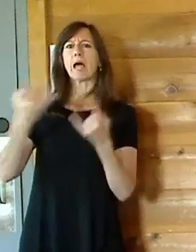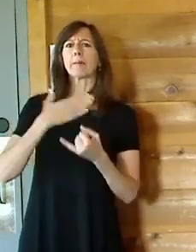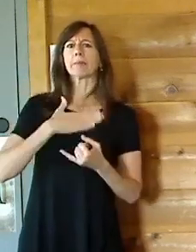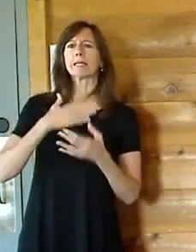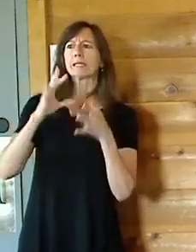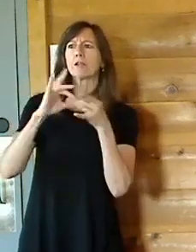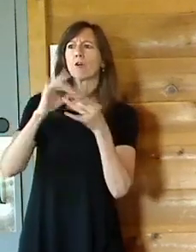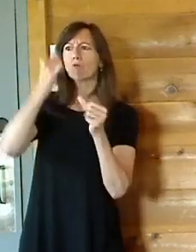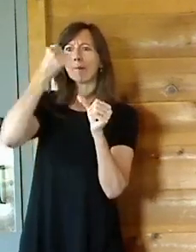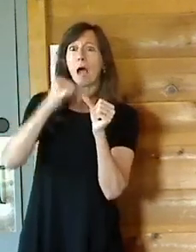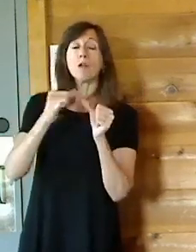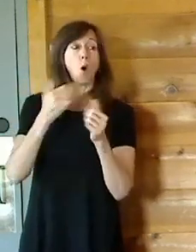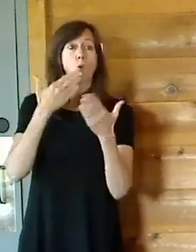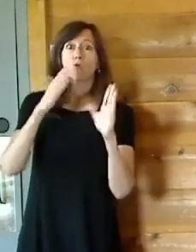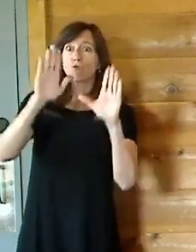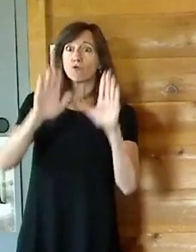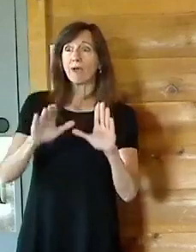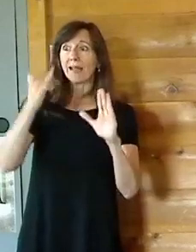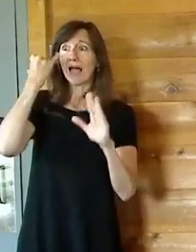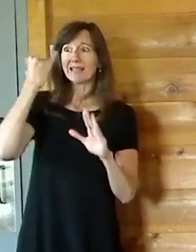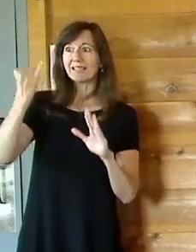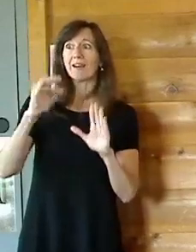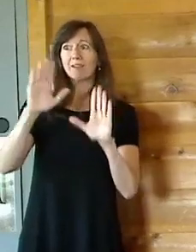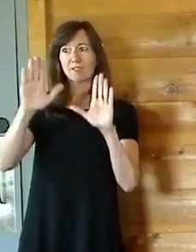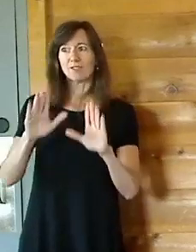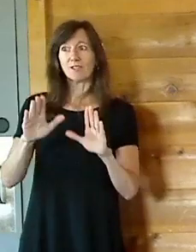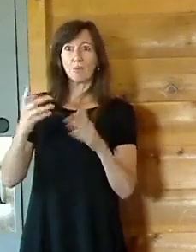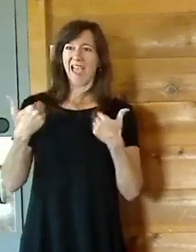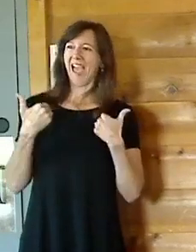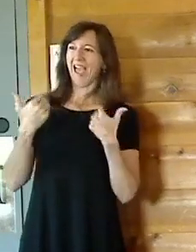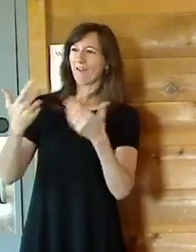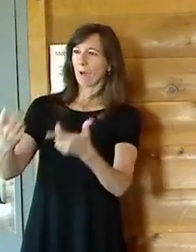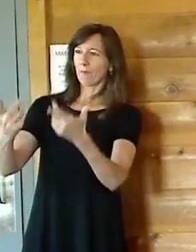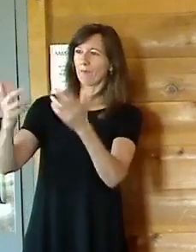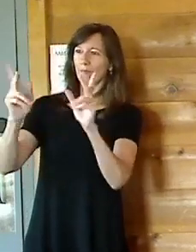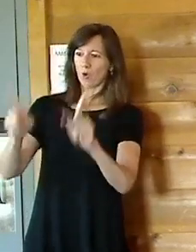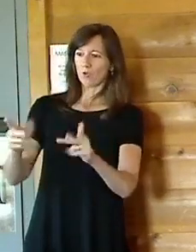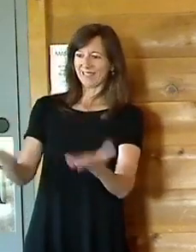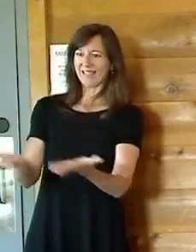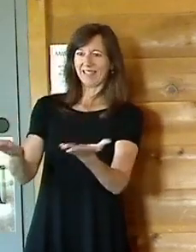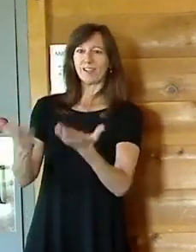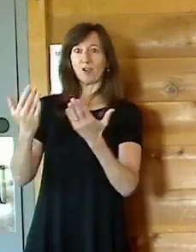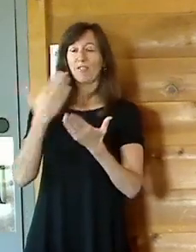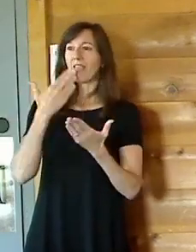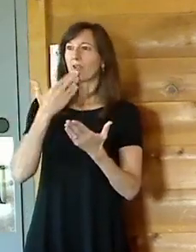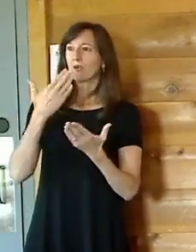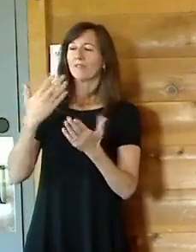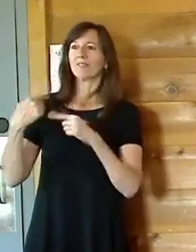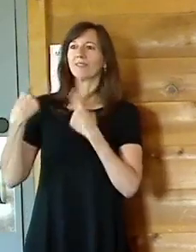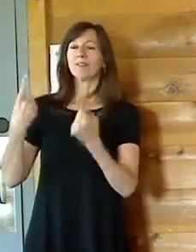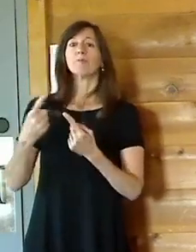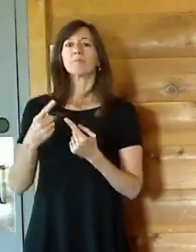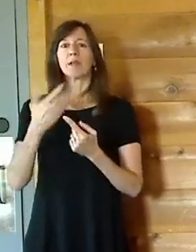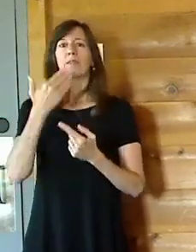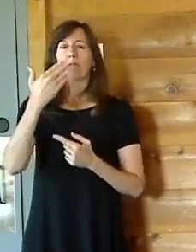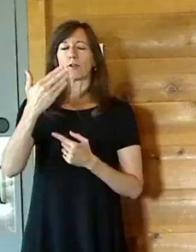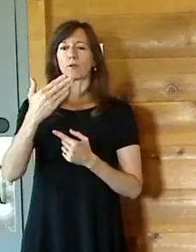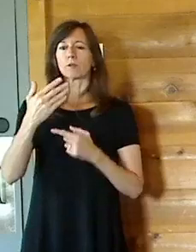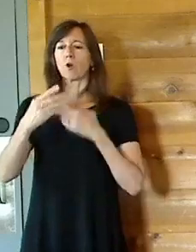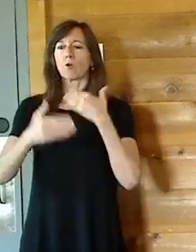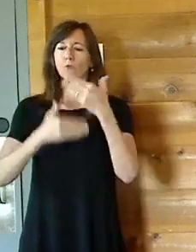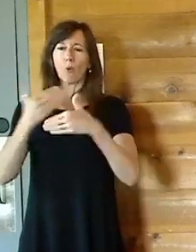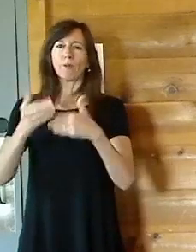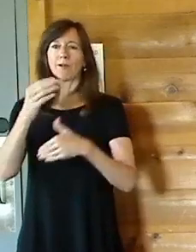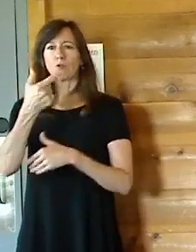Oh, that's a great question. We have a resident. This is like the first time in a long time we have a resident with us. Thank you. It's a rolling grant application.